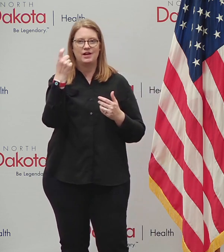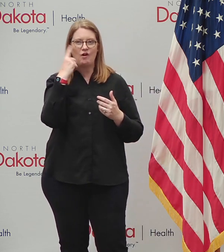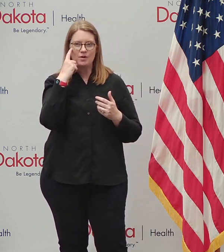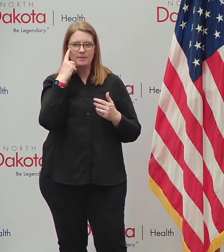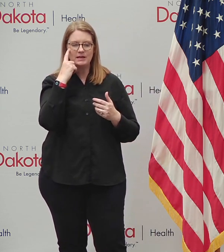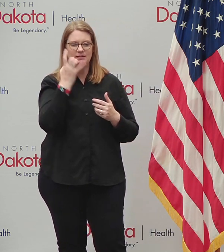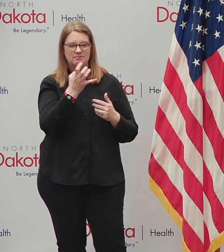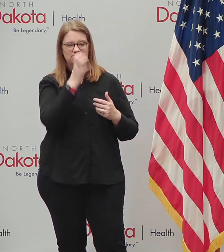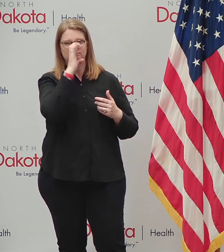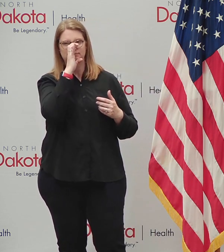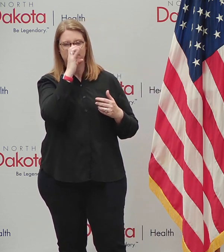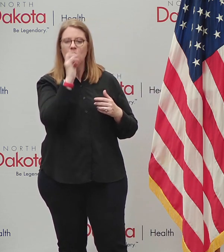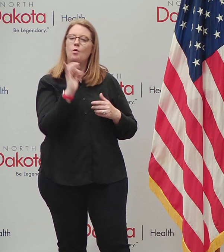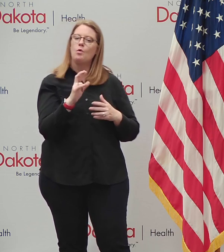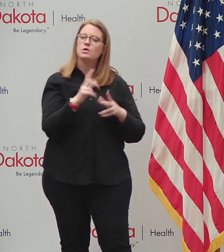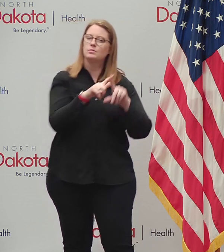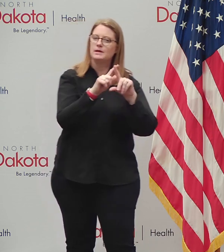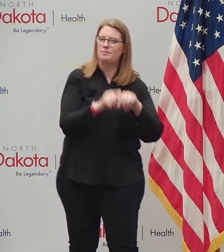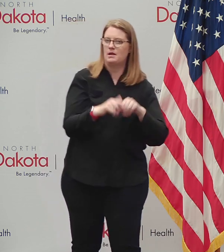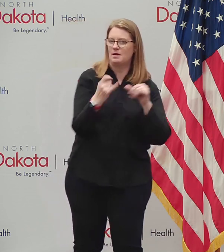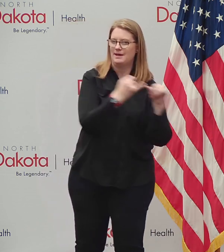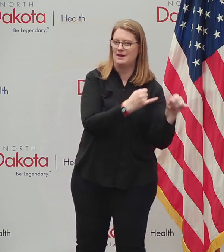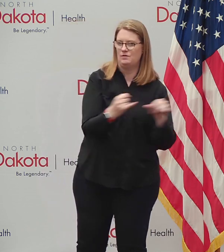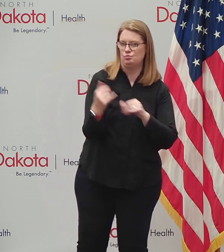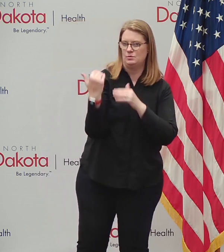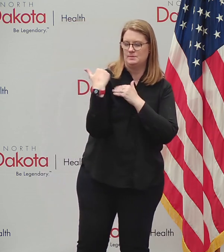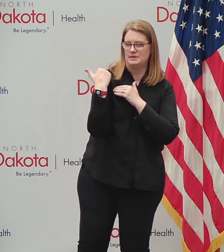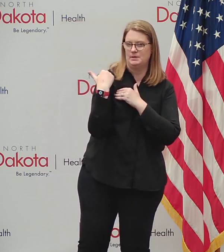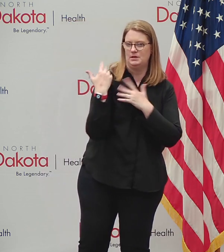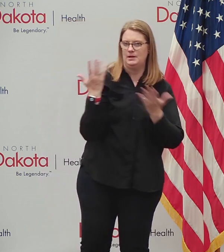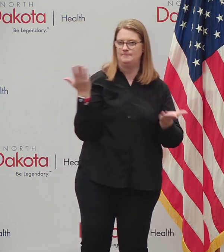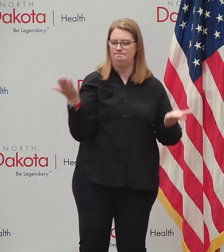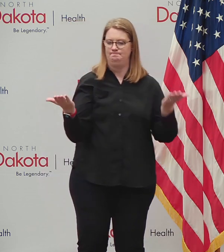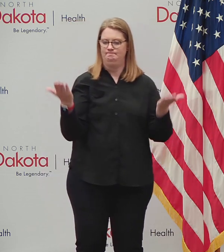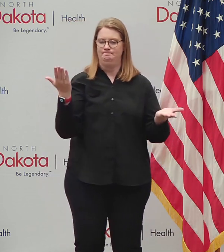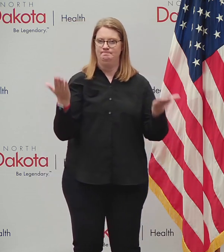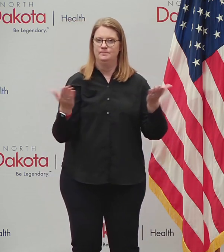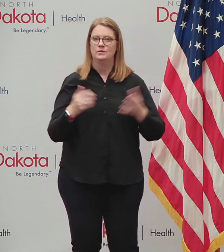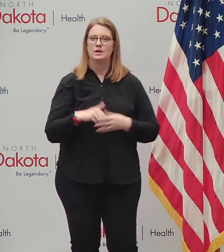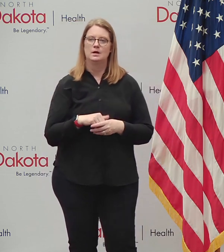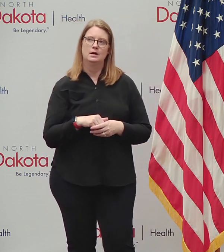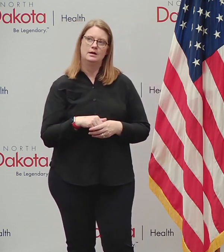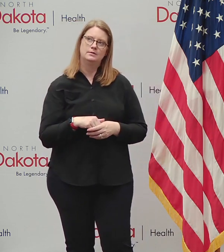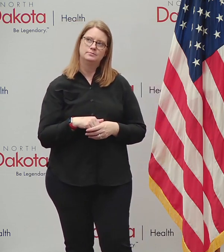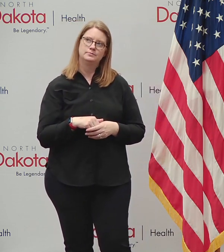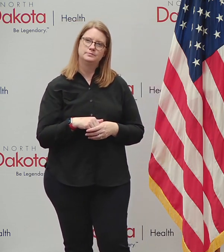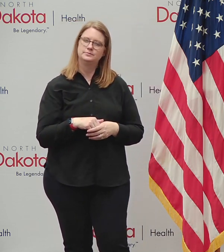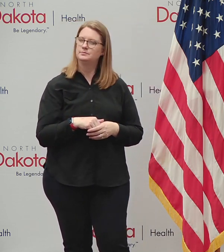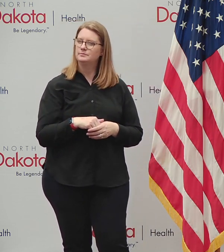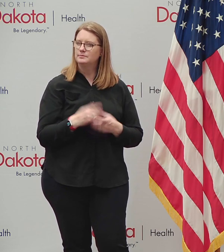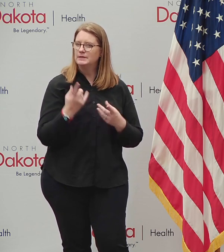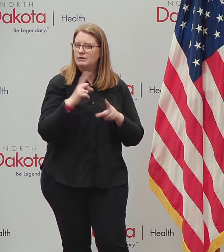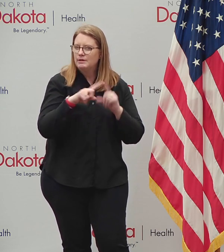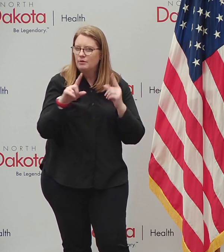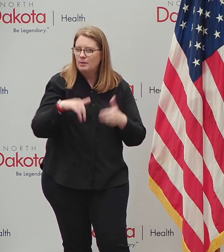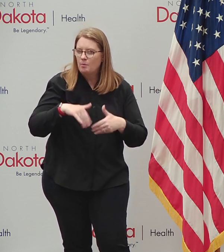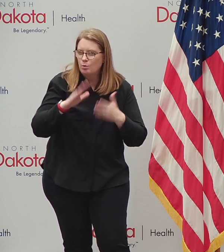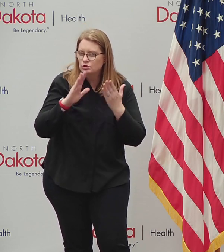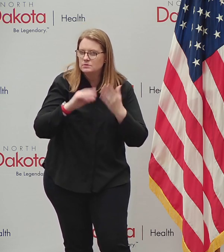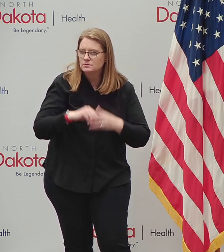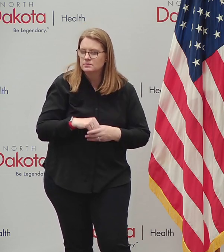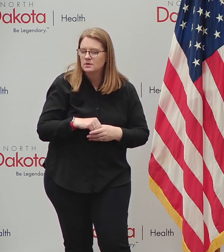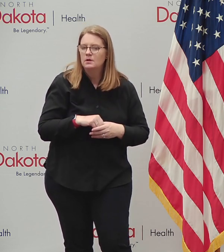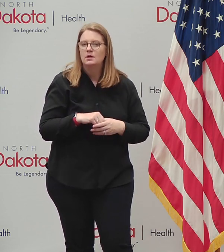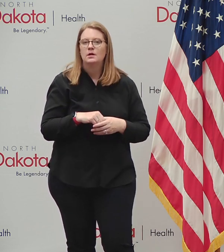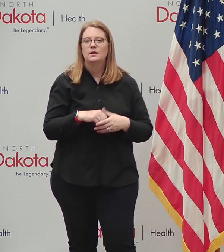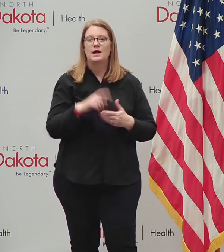strong, uh, reliance on individual responsibility. And those are two, uh, two perhaps differing approaches, uh, in the end of the day,